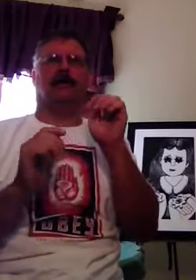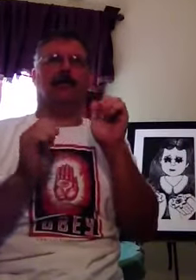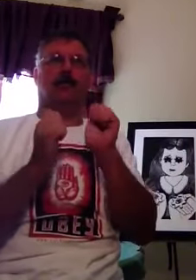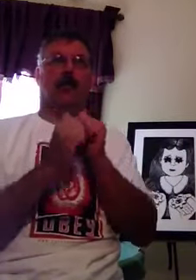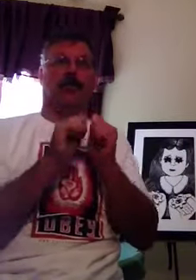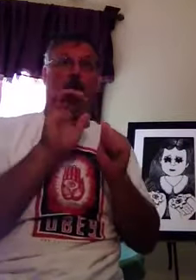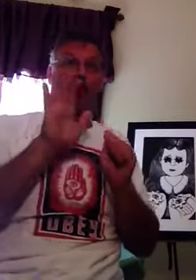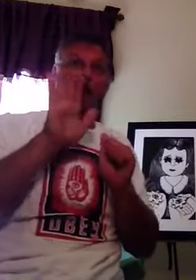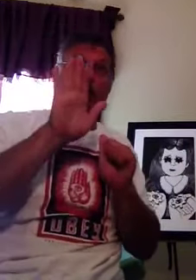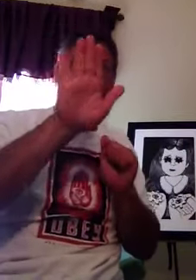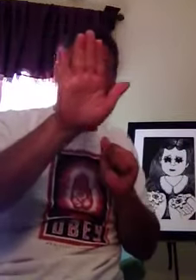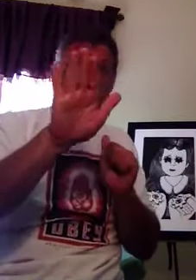you know,